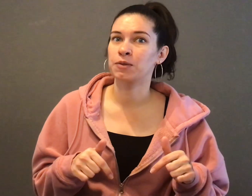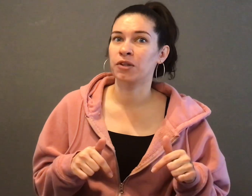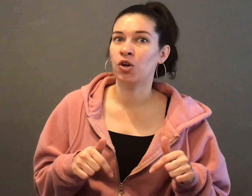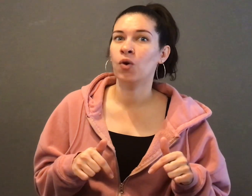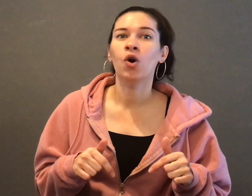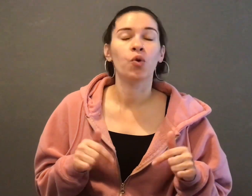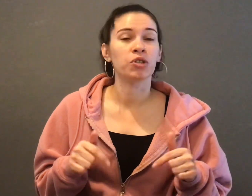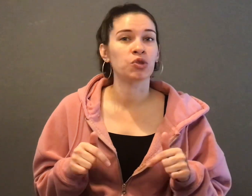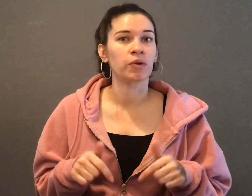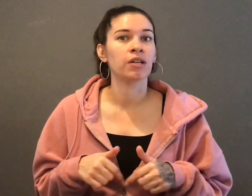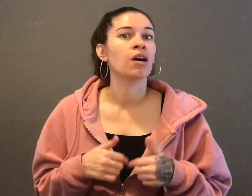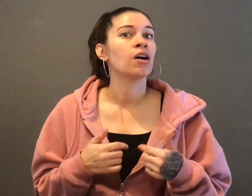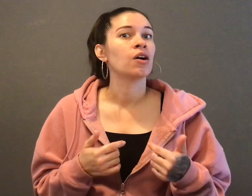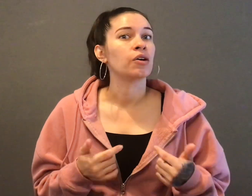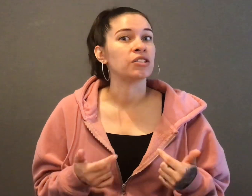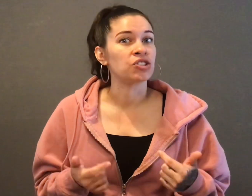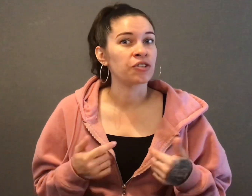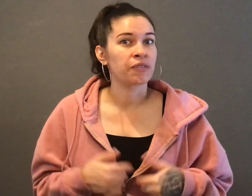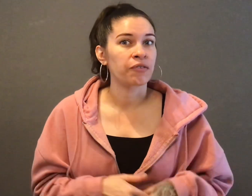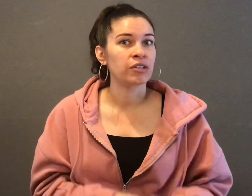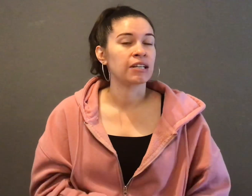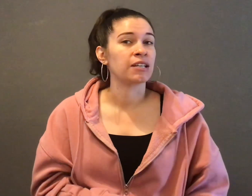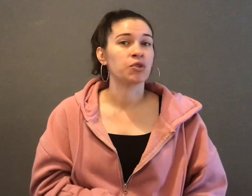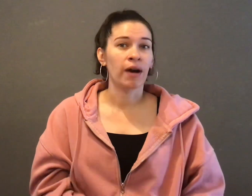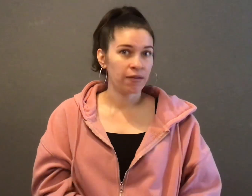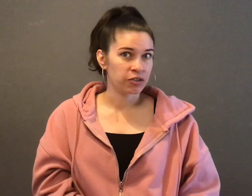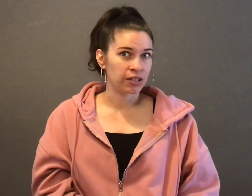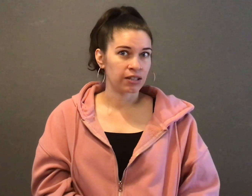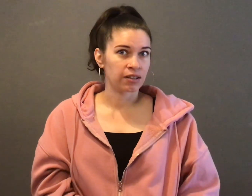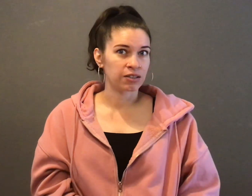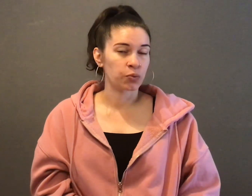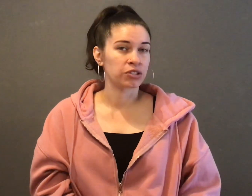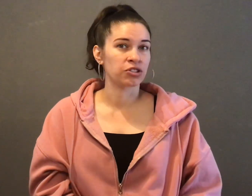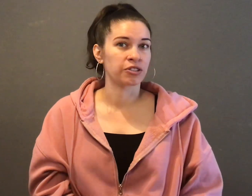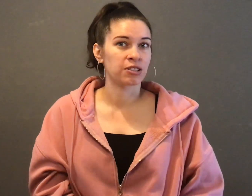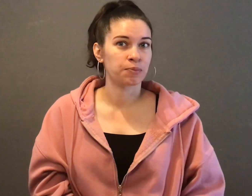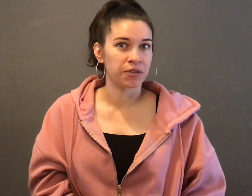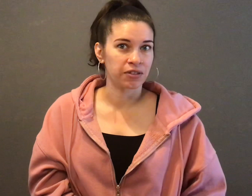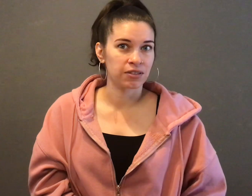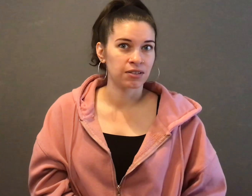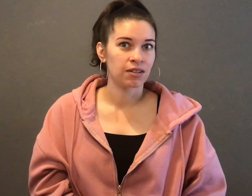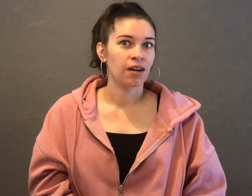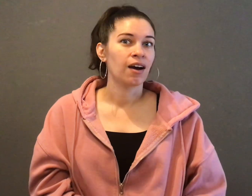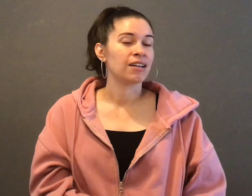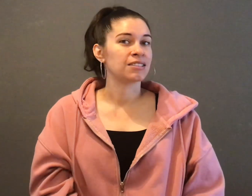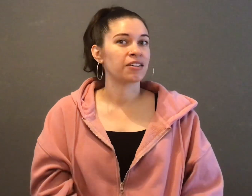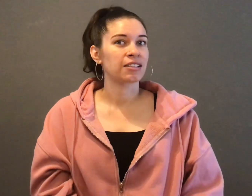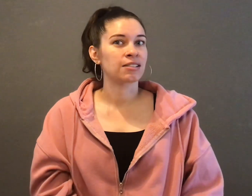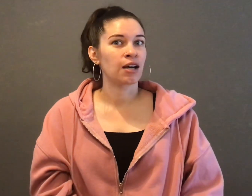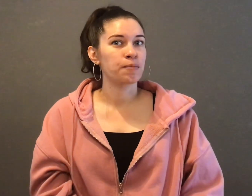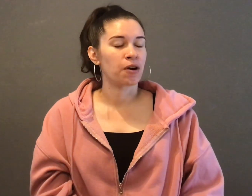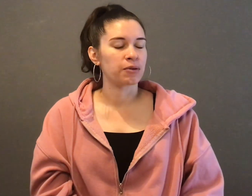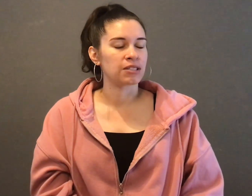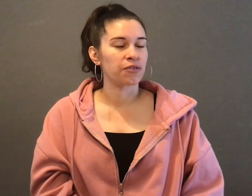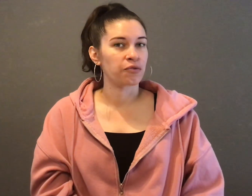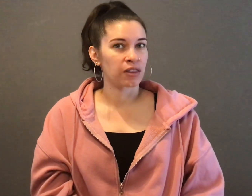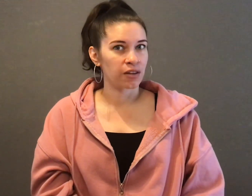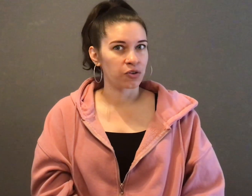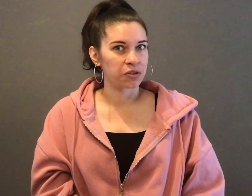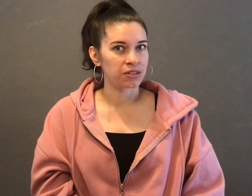below, which one is your favorite. And if you have tried any of these, what is your experience? Until next time, always let faith, love and loyalty